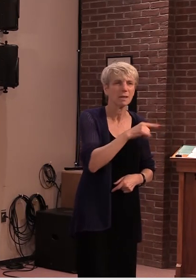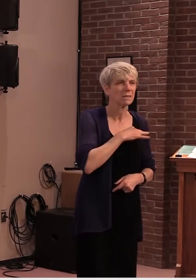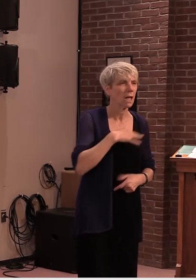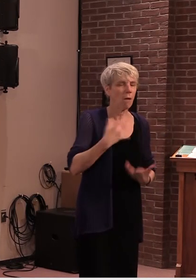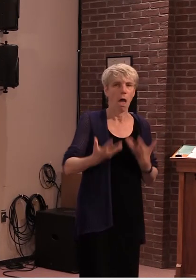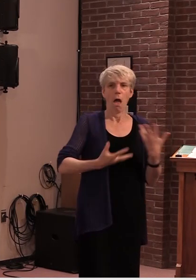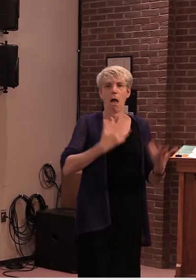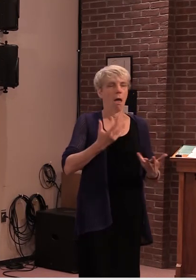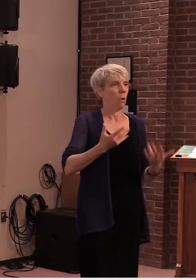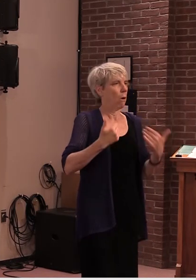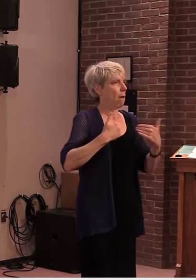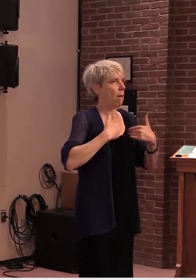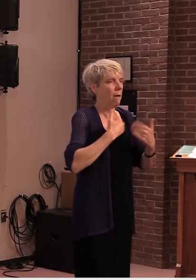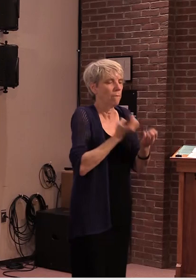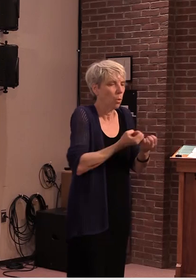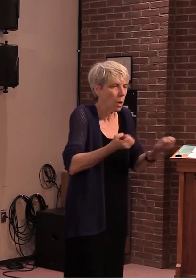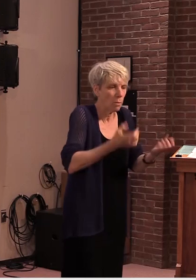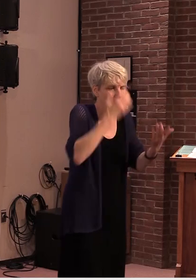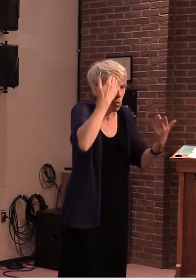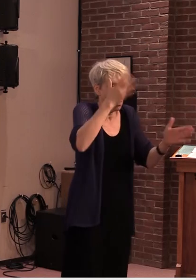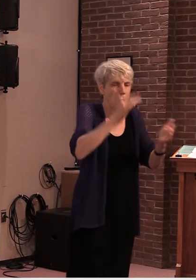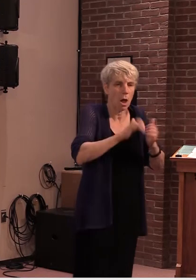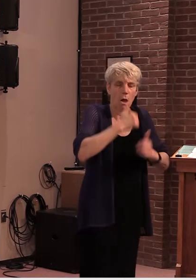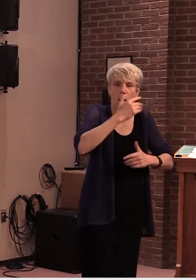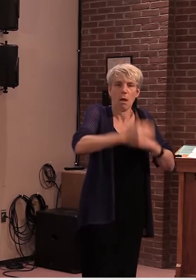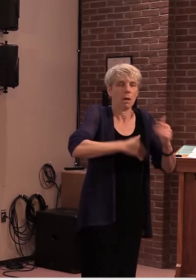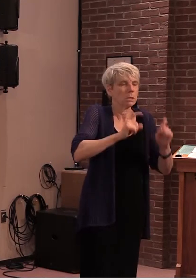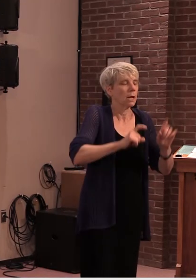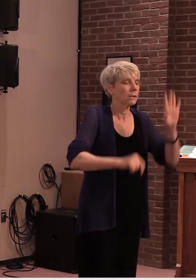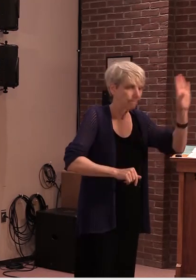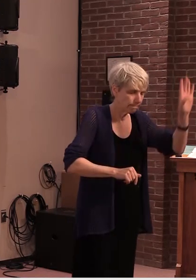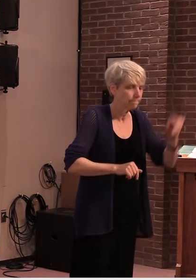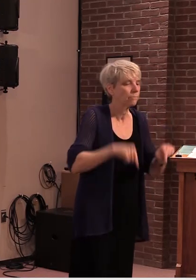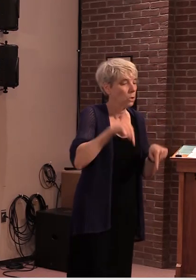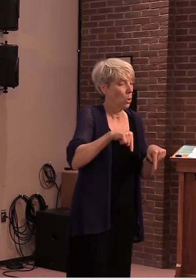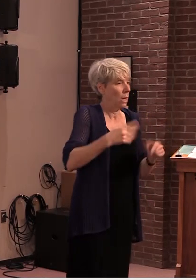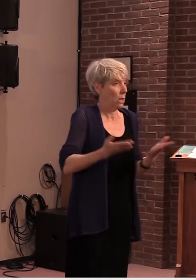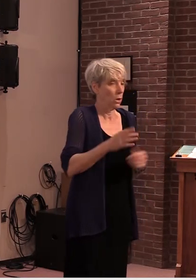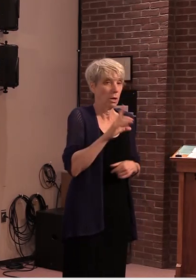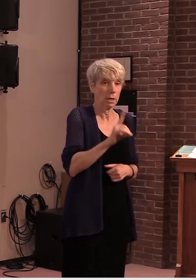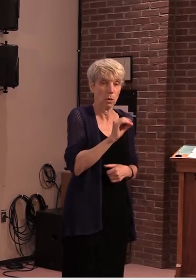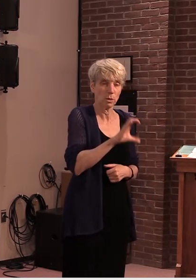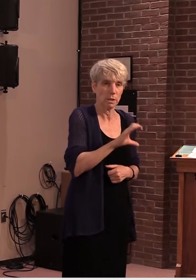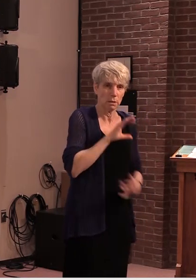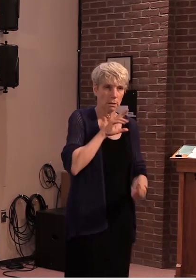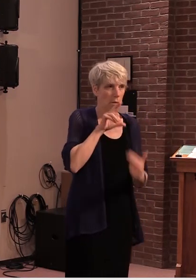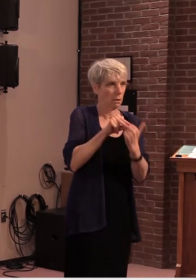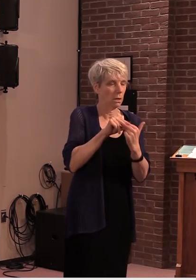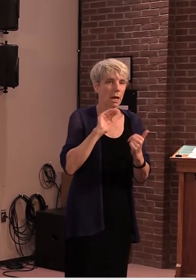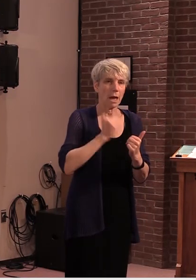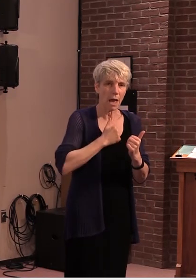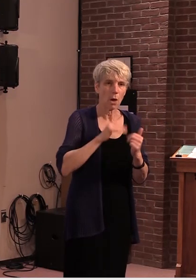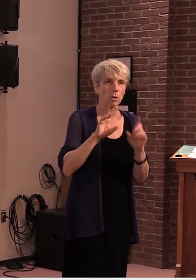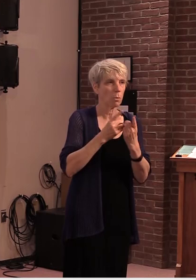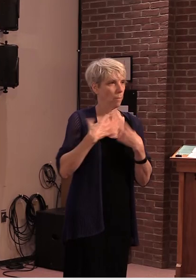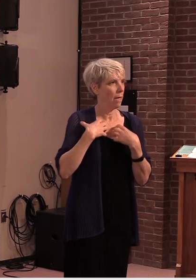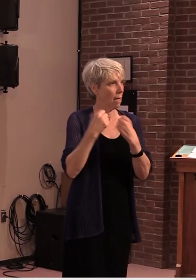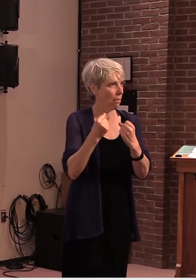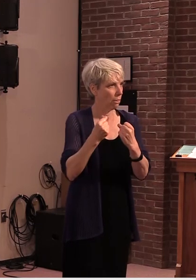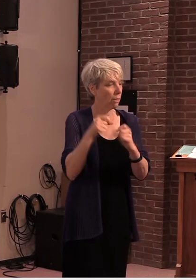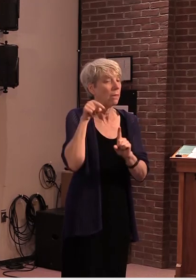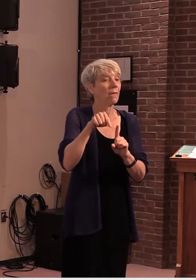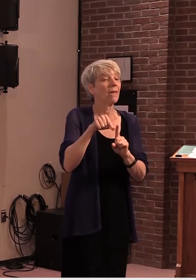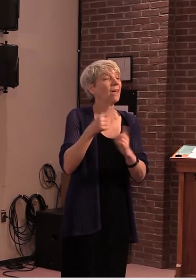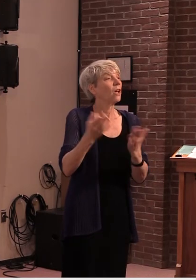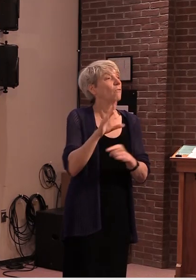the vermont department corrections started working with the vermont department of health who in turn contacted their counterparts